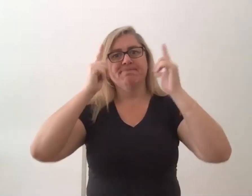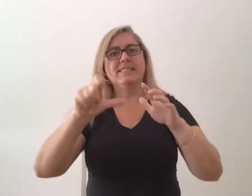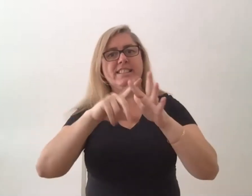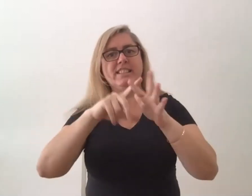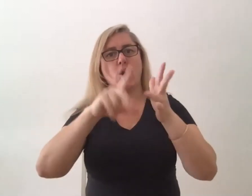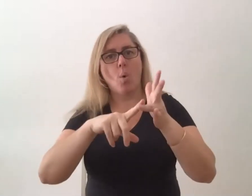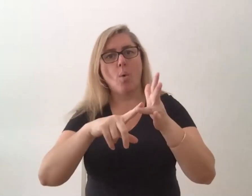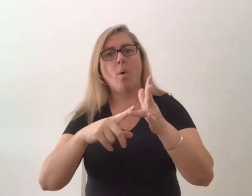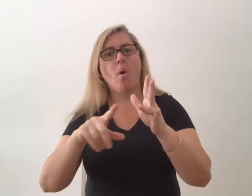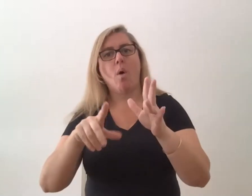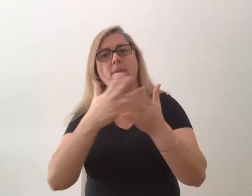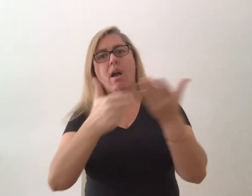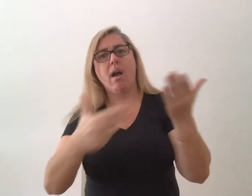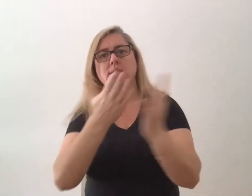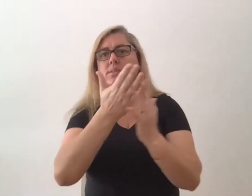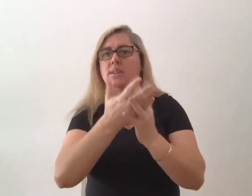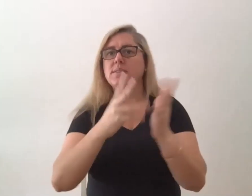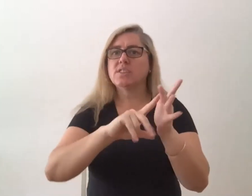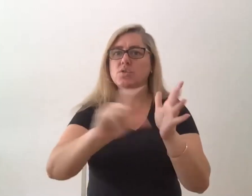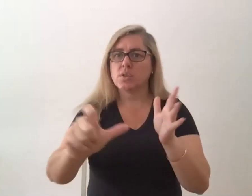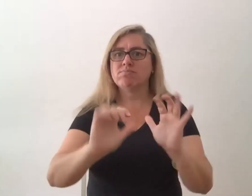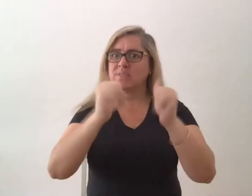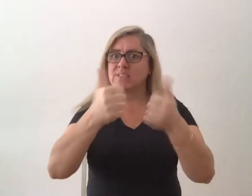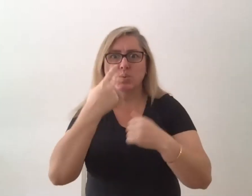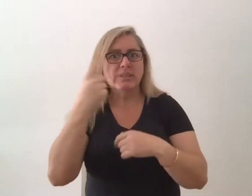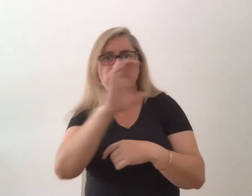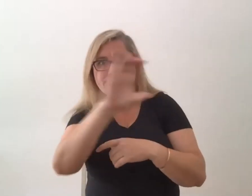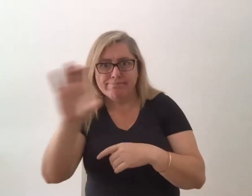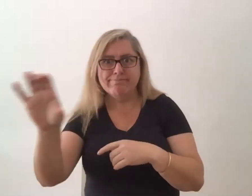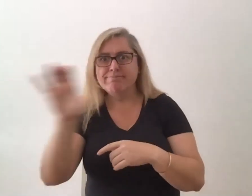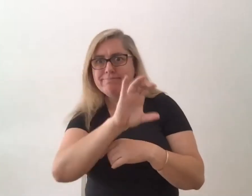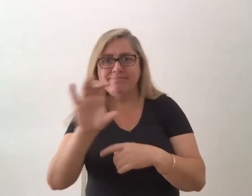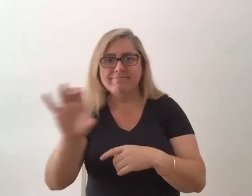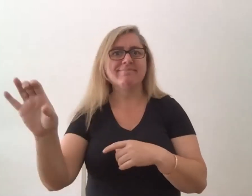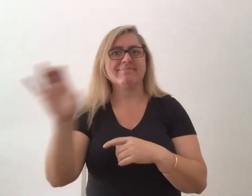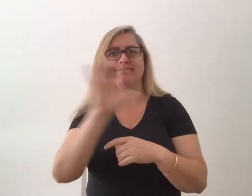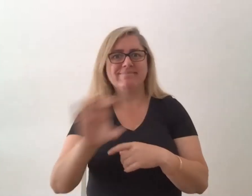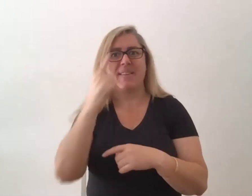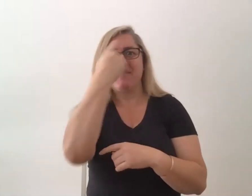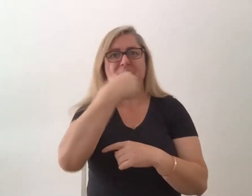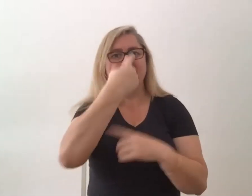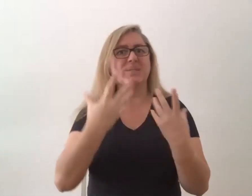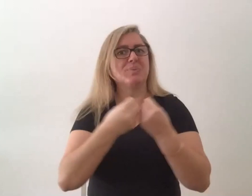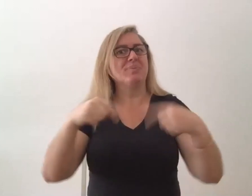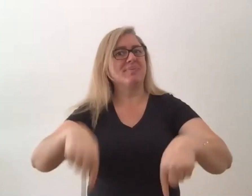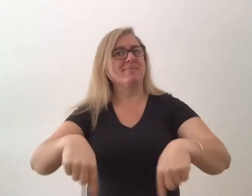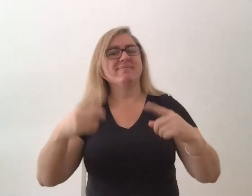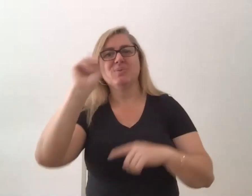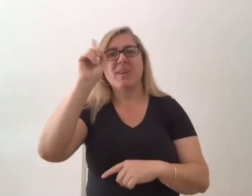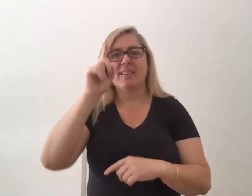it's great to see so many faces with us. I just want to do a tiny bit